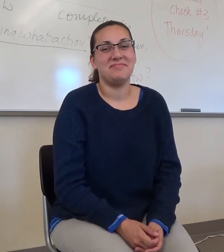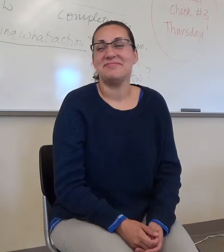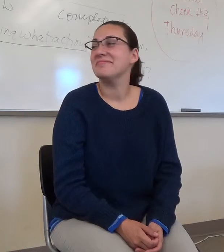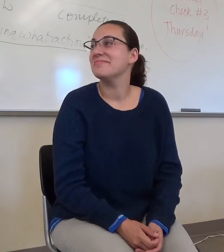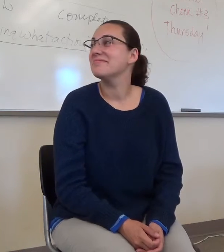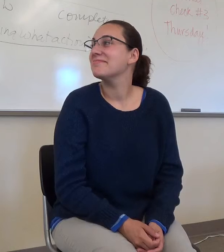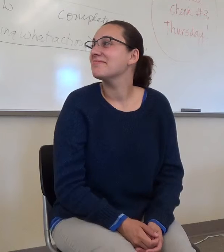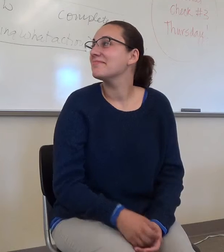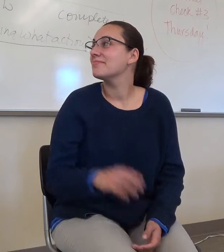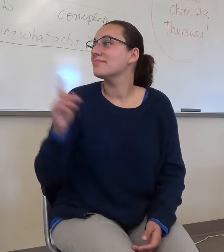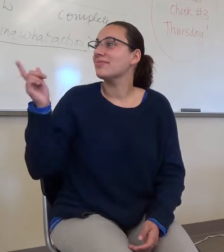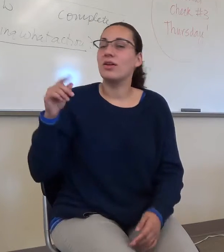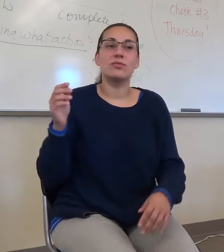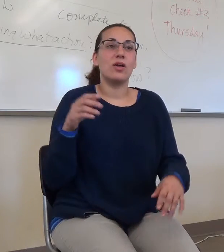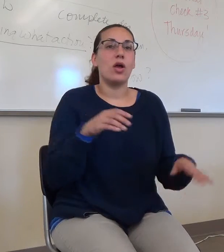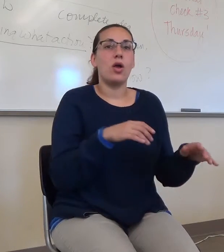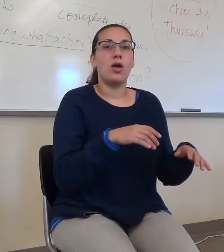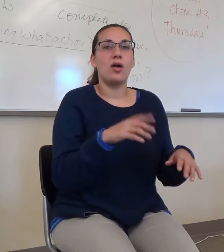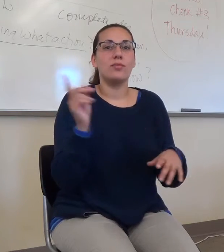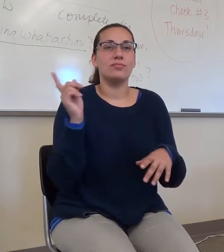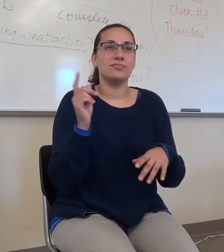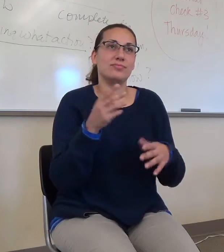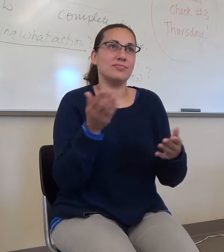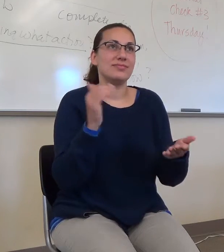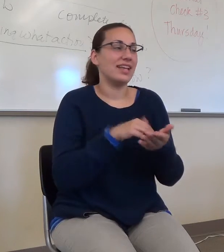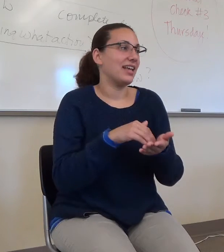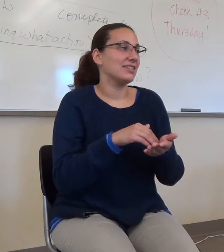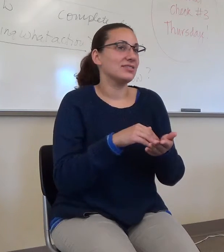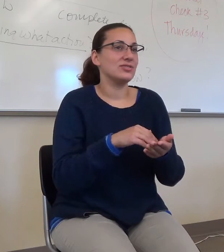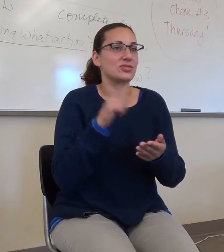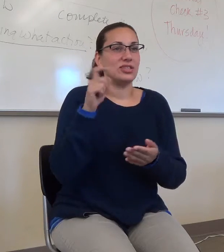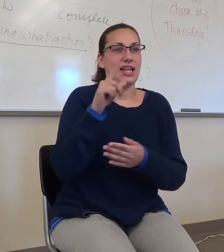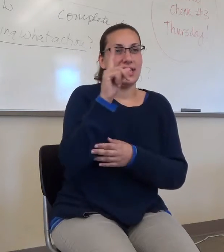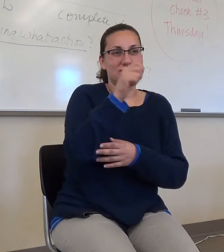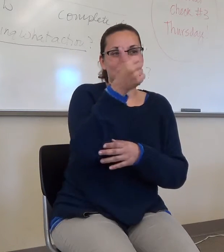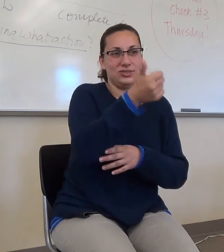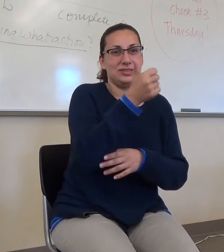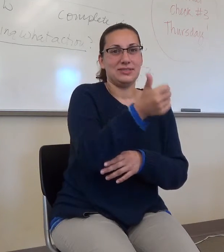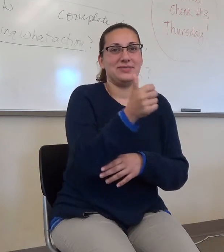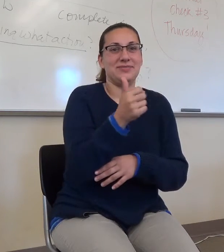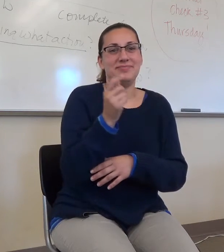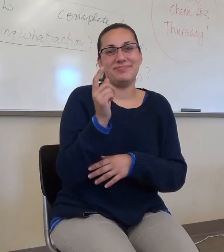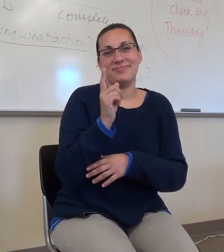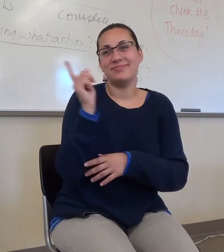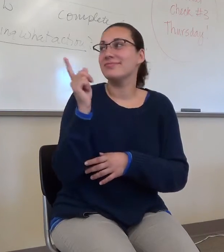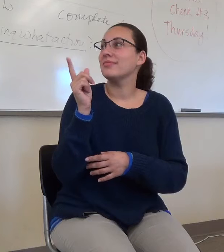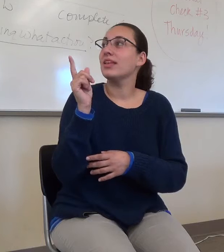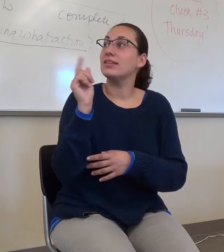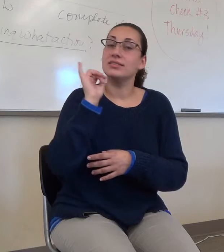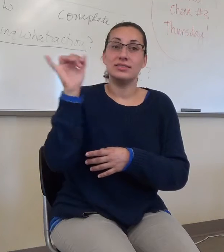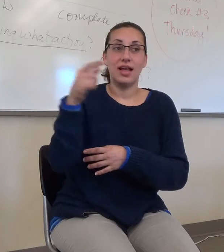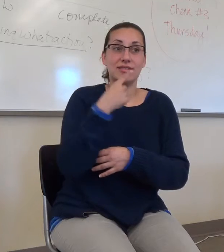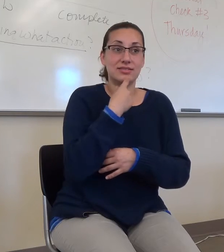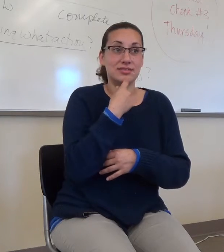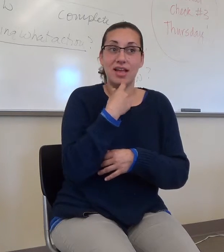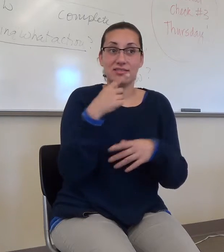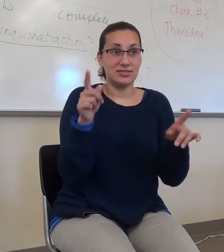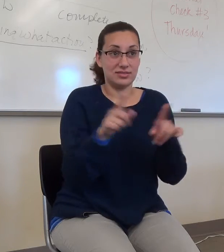Then again, now you have to come back to this question. Does this say the same thing as that?